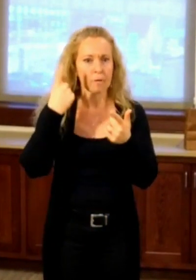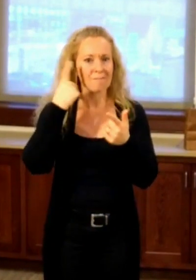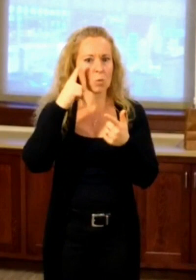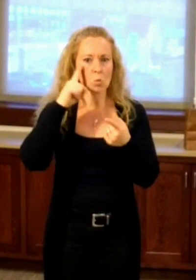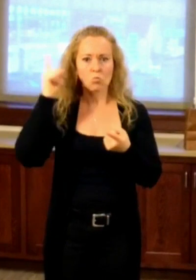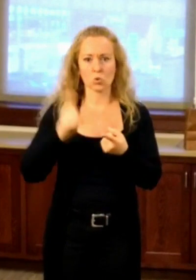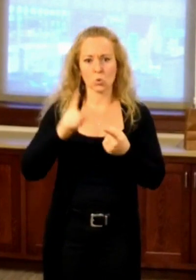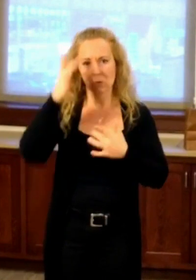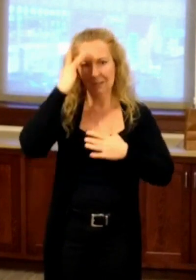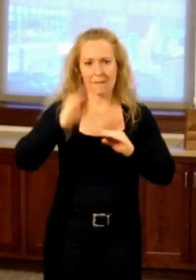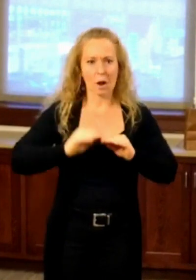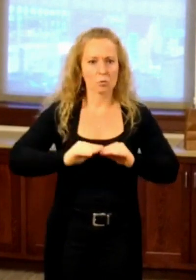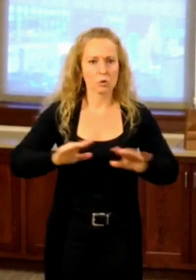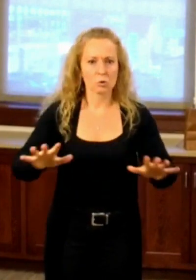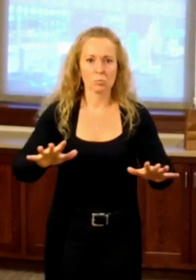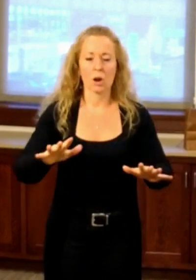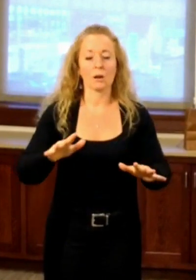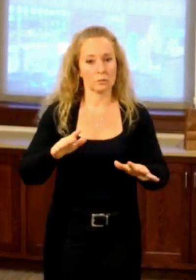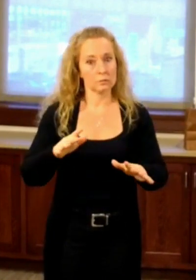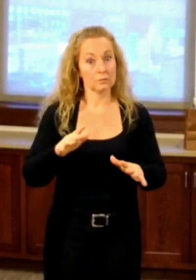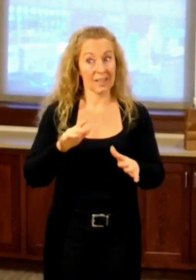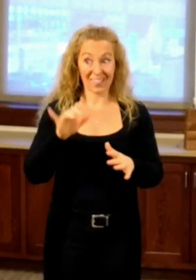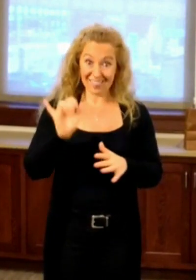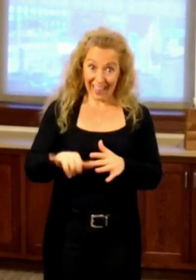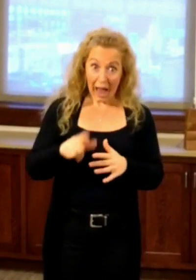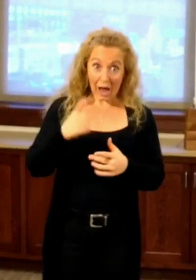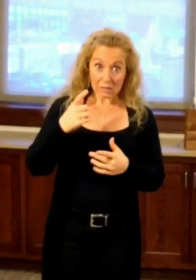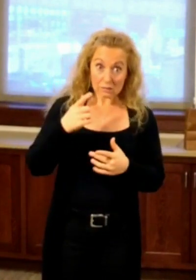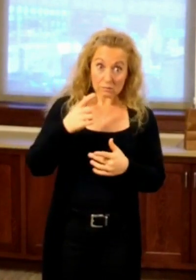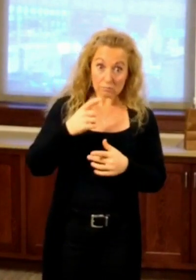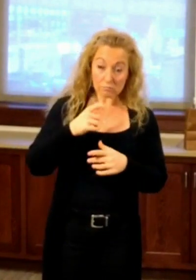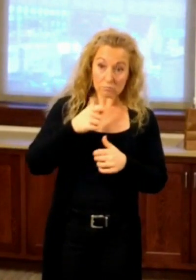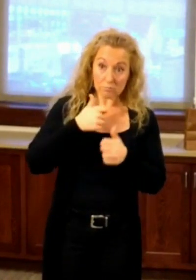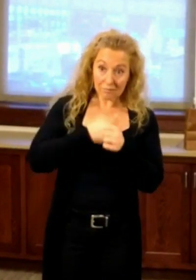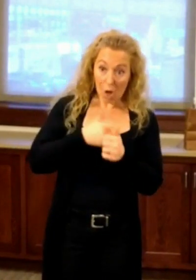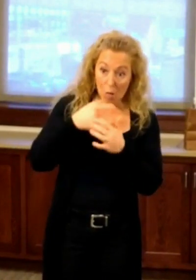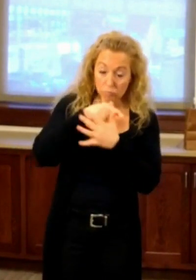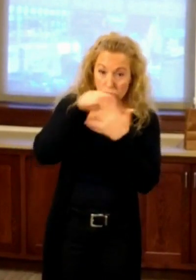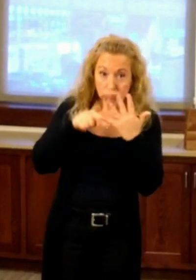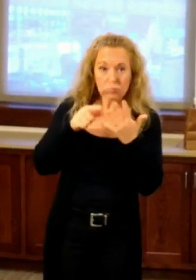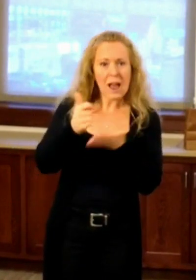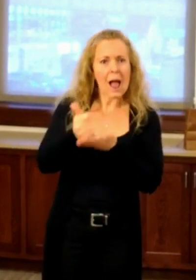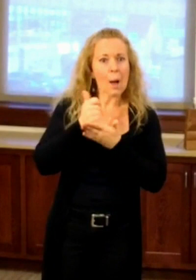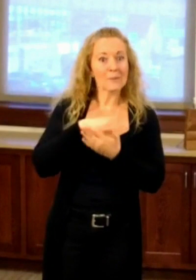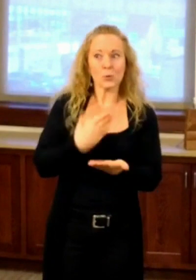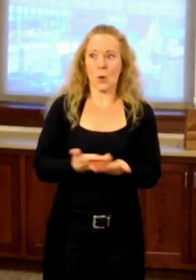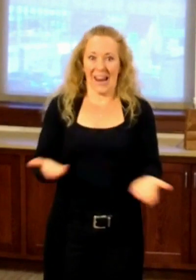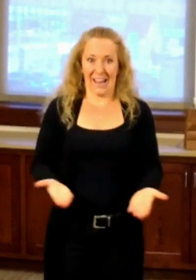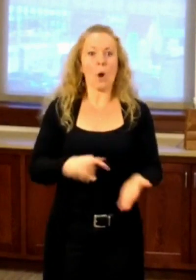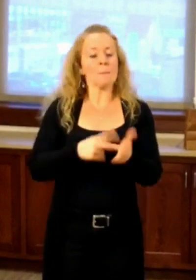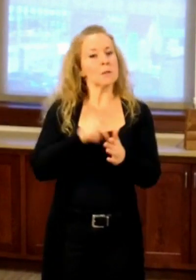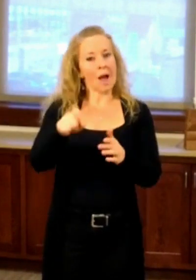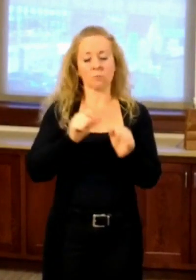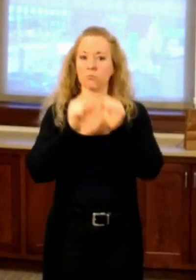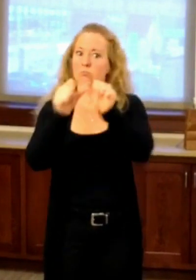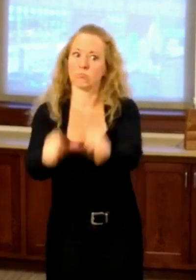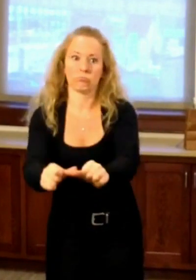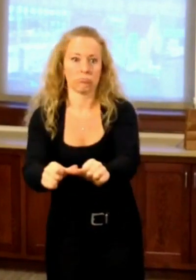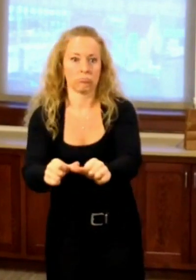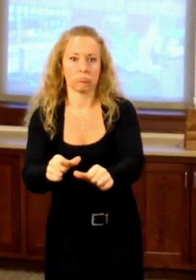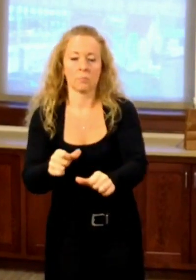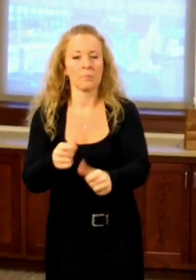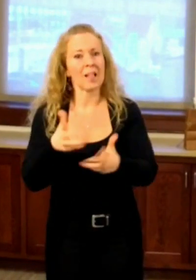strategies that have gotten us to this point, that have put us in a position to be able to have so many of our folks go back to work